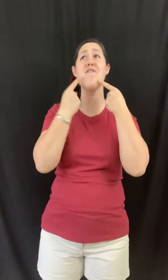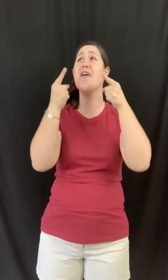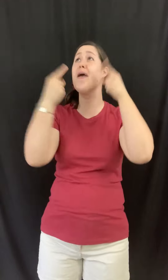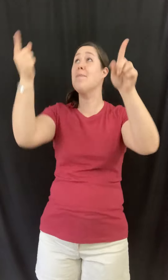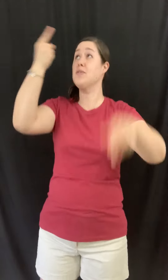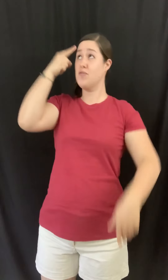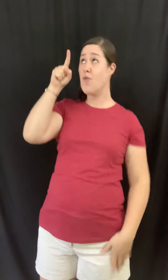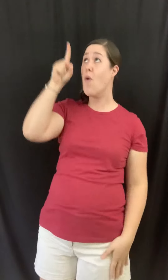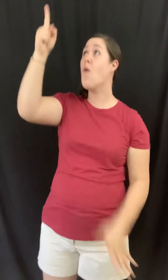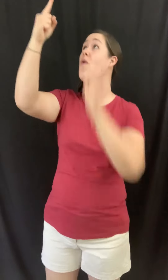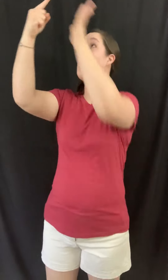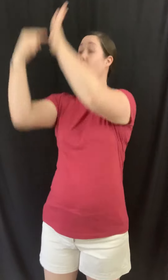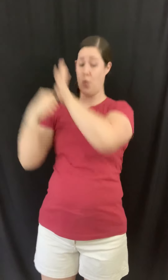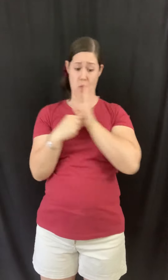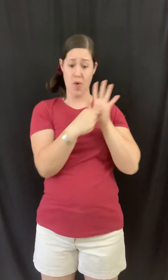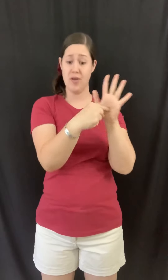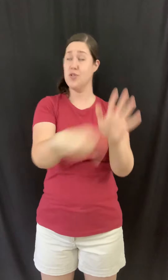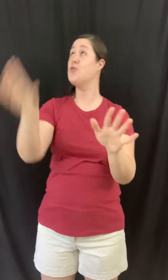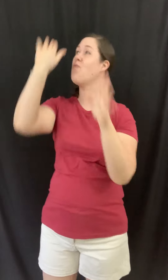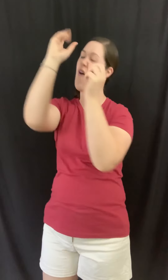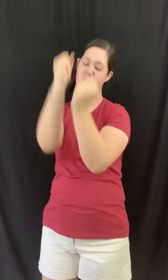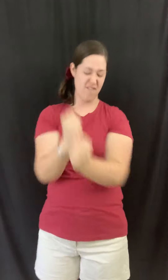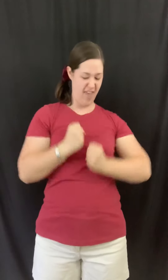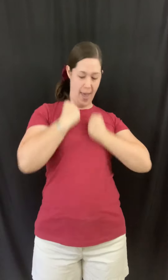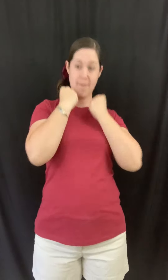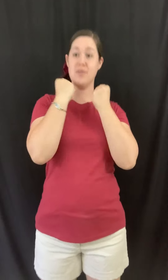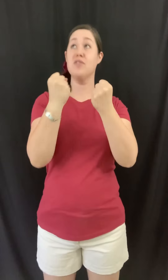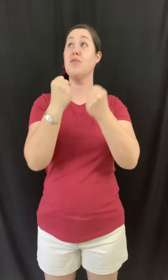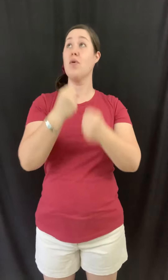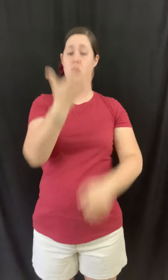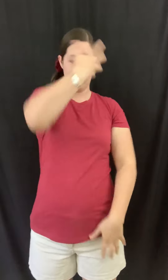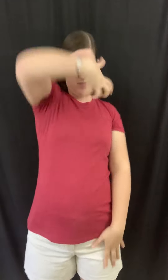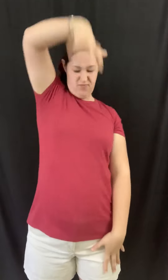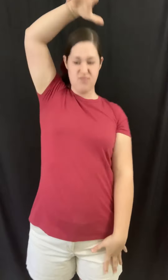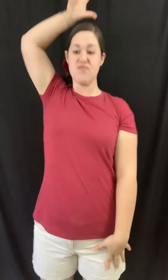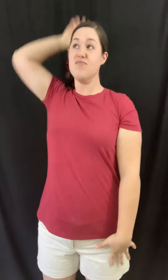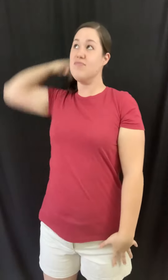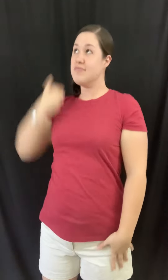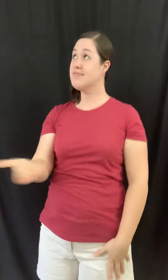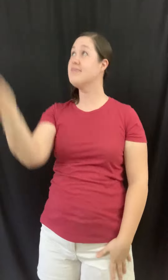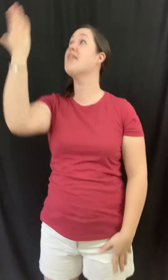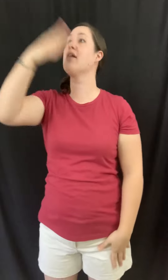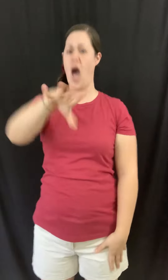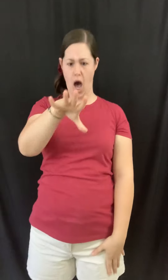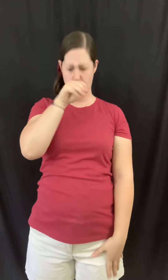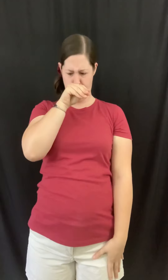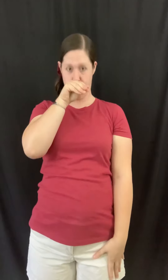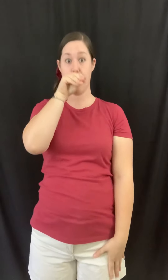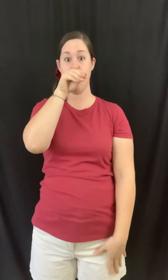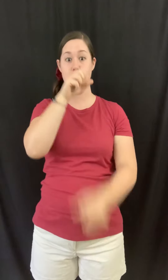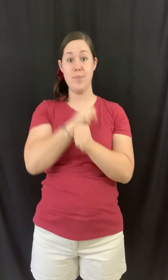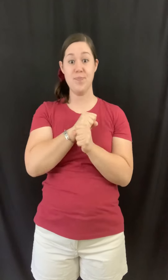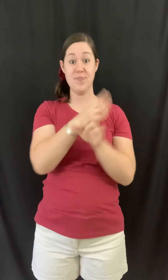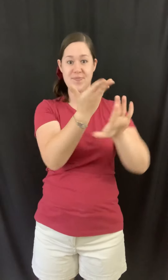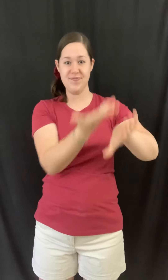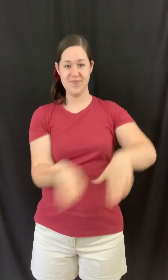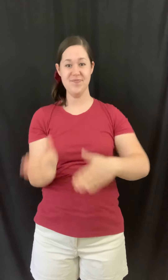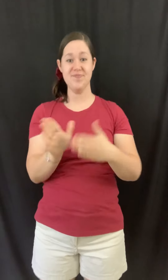famous for What you are famous for Shut the miles of lions And drive